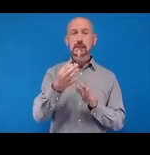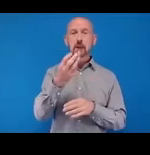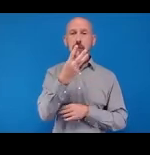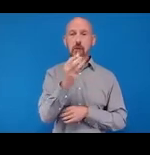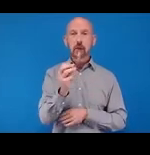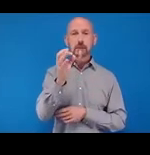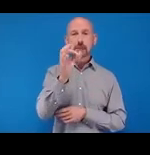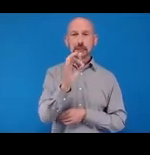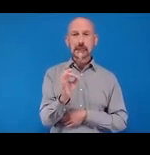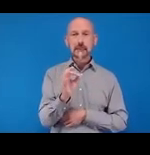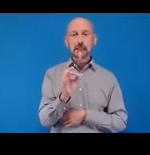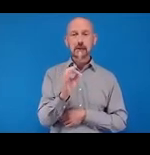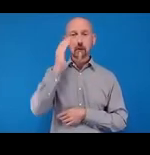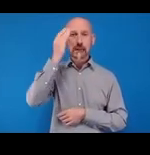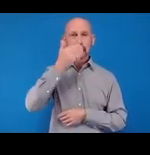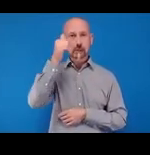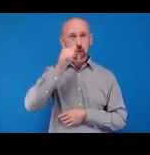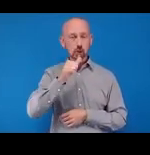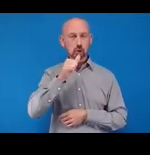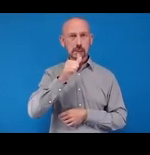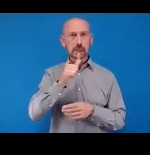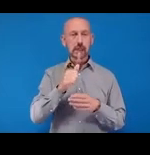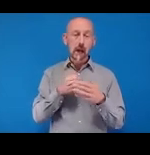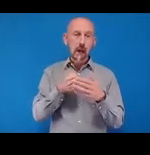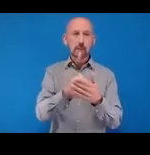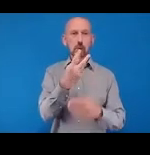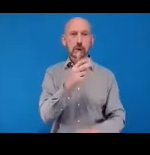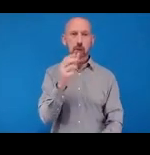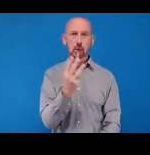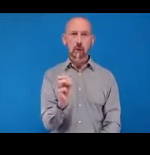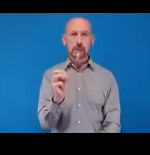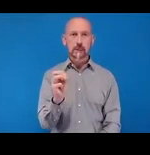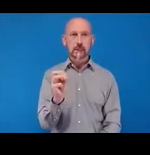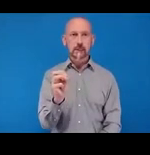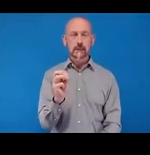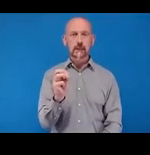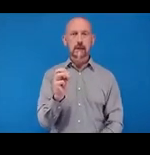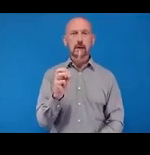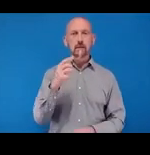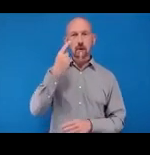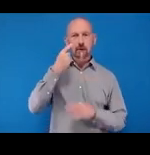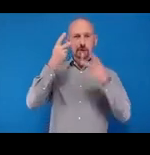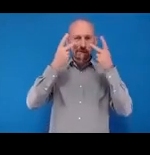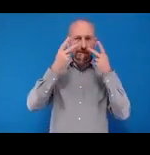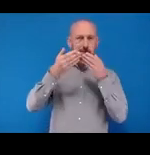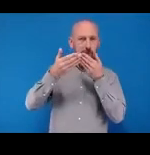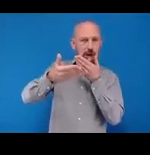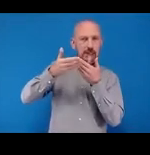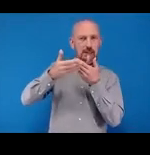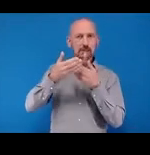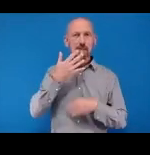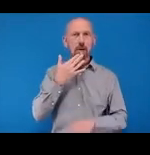of cataract surgery by 2030. In refractive error, we would like to increase 40